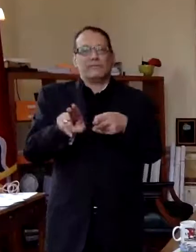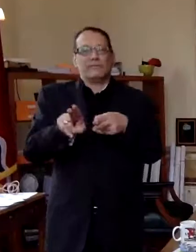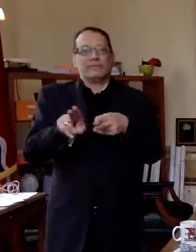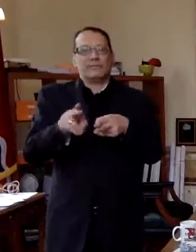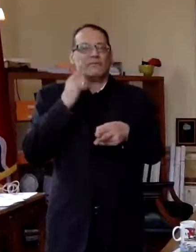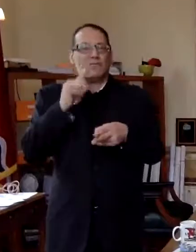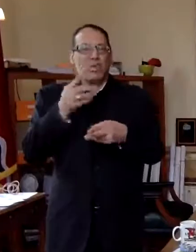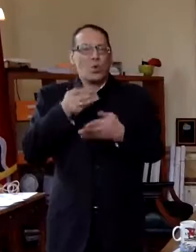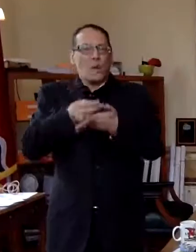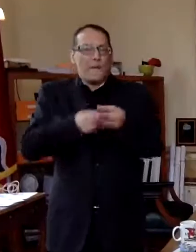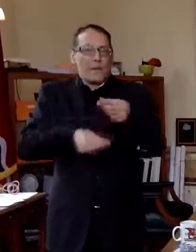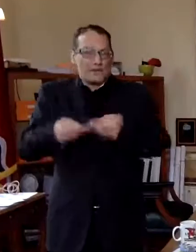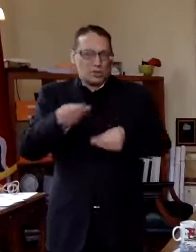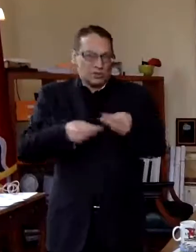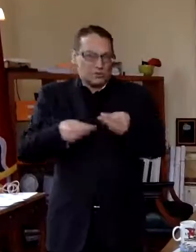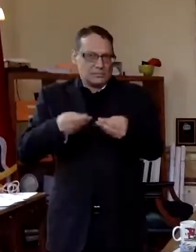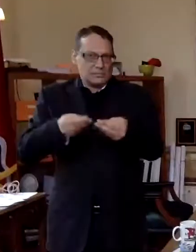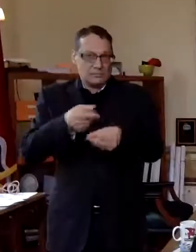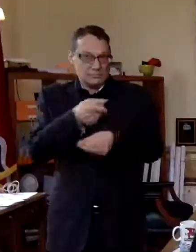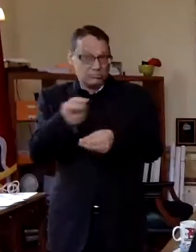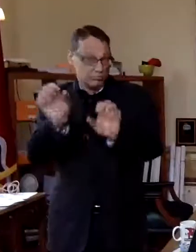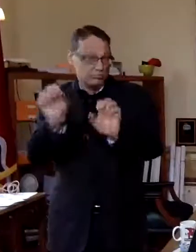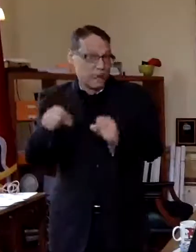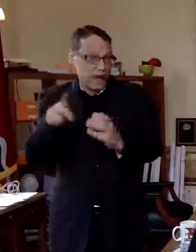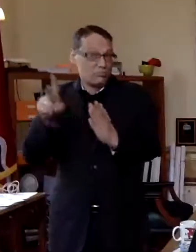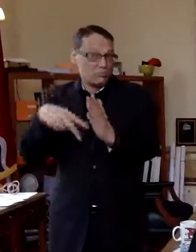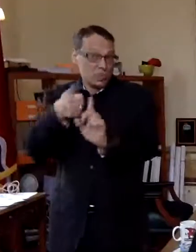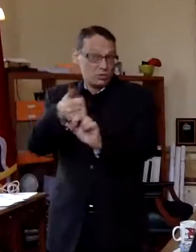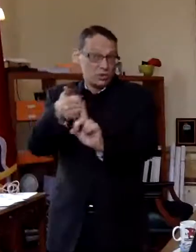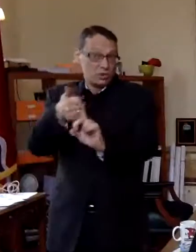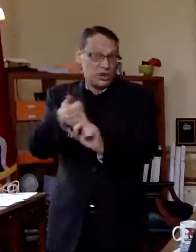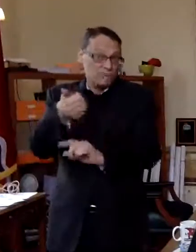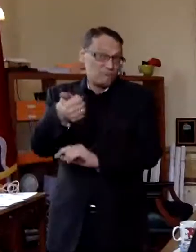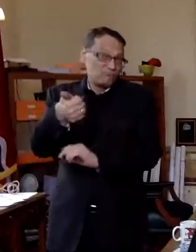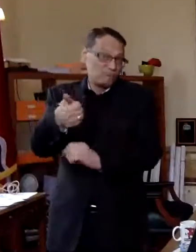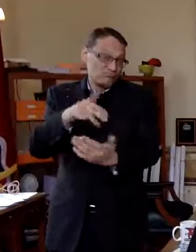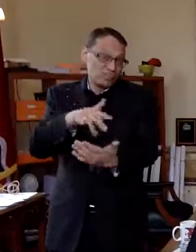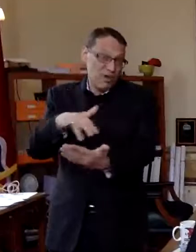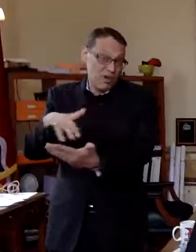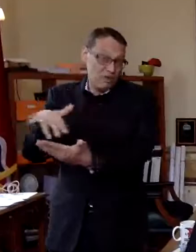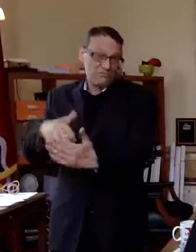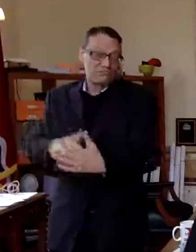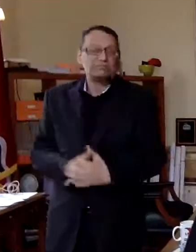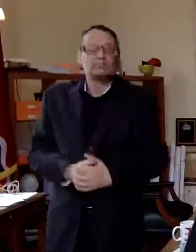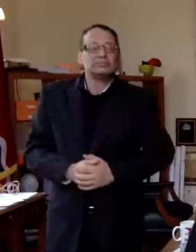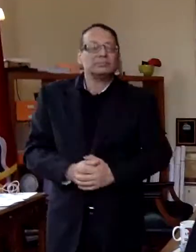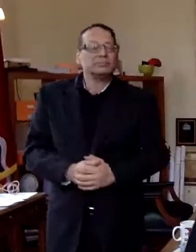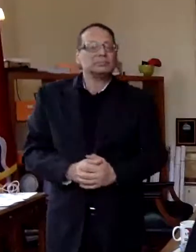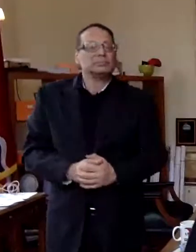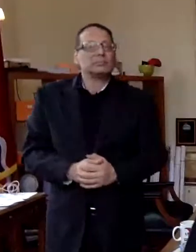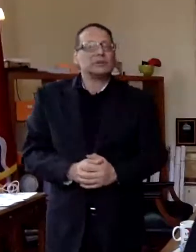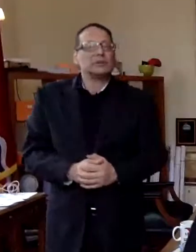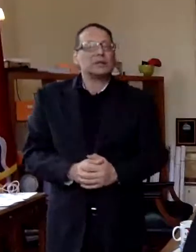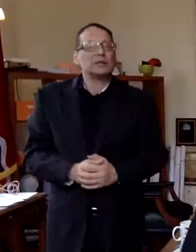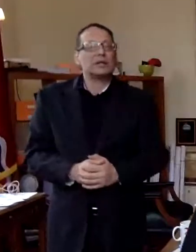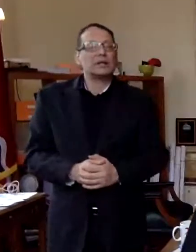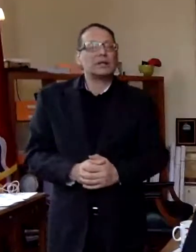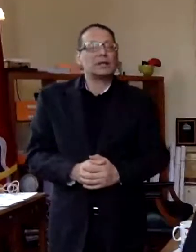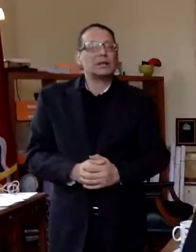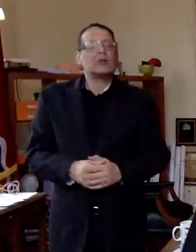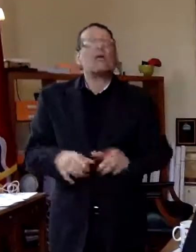the budget and those those of you that are interested can spend more time on it by uh looking at it online i think we're also going to